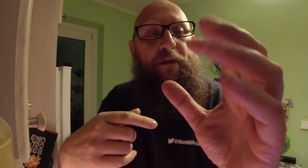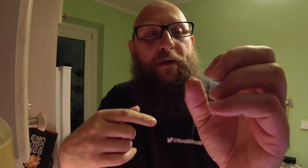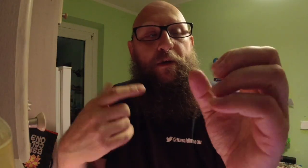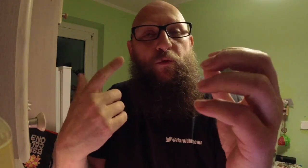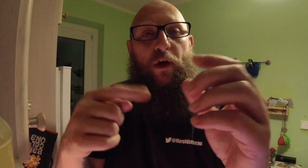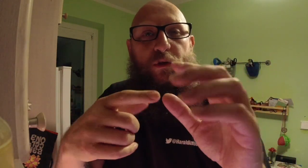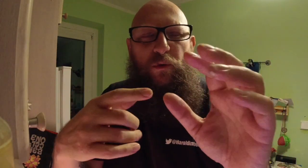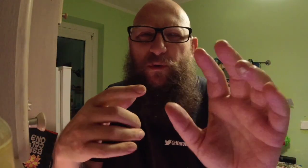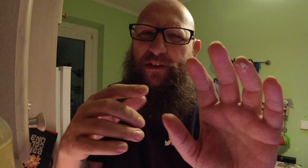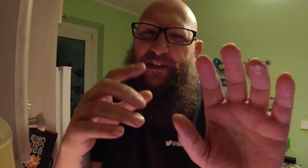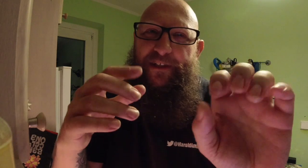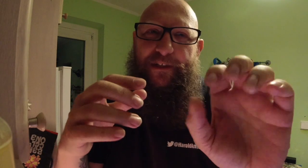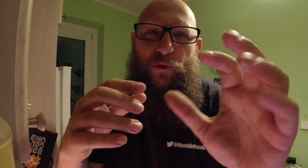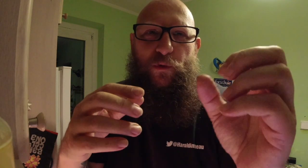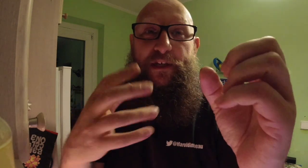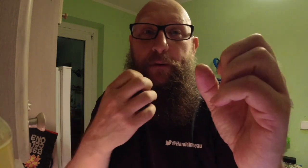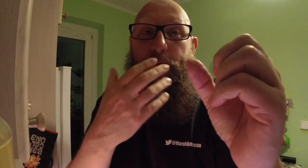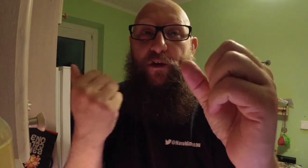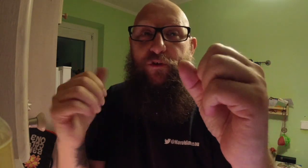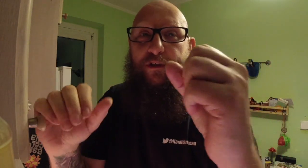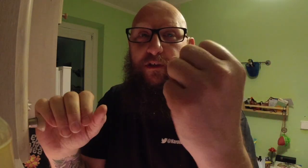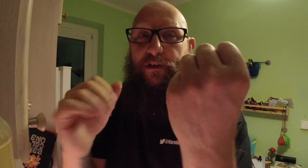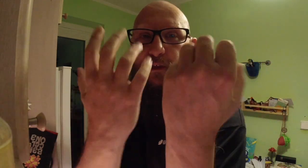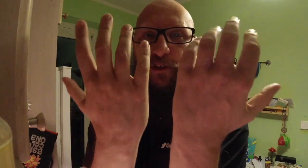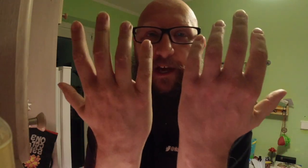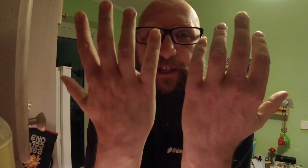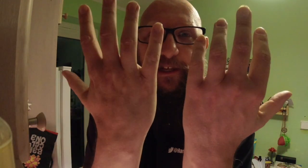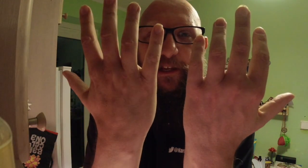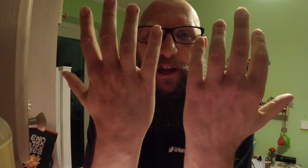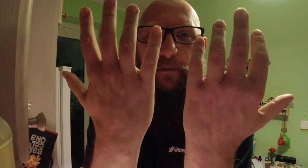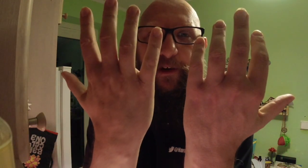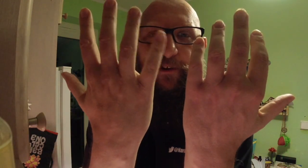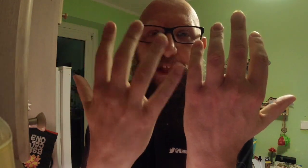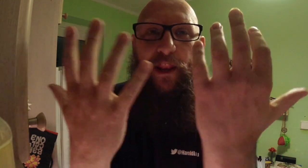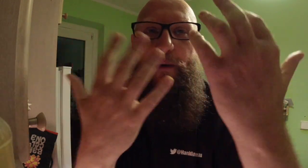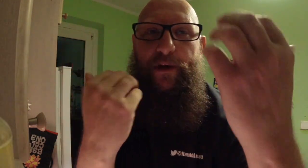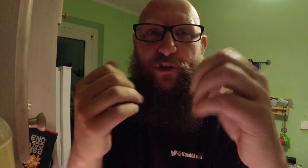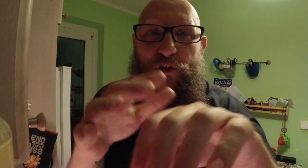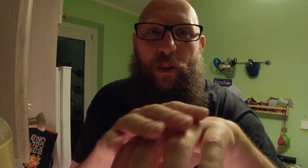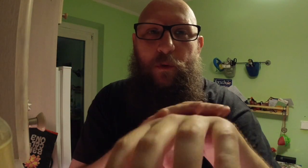trying to... It's getting better. Look at it. It's a lot better. A lot better. Slowly.